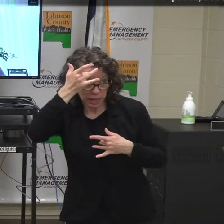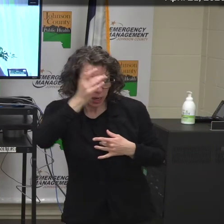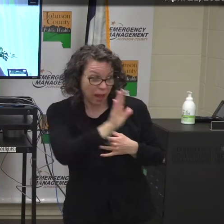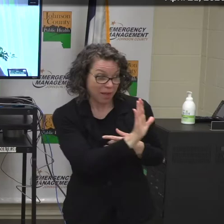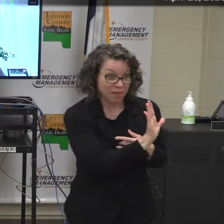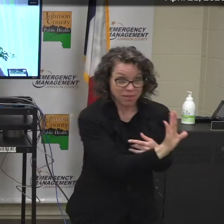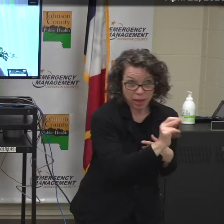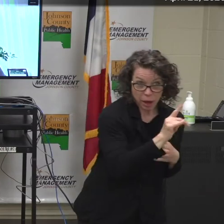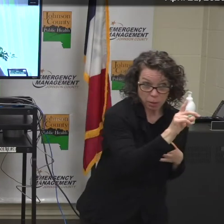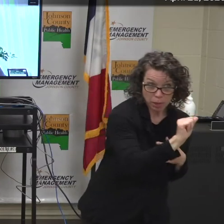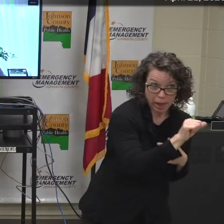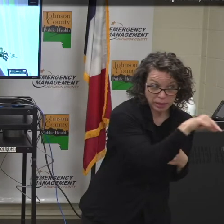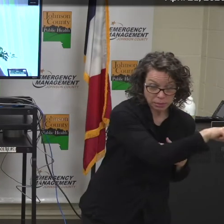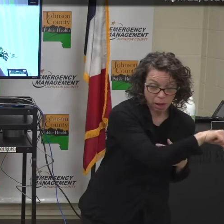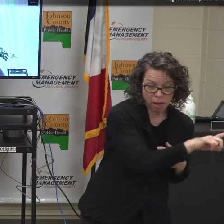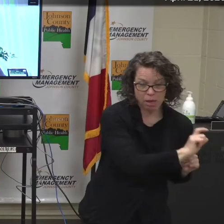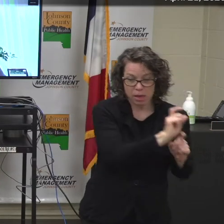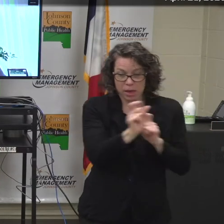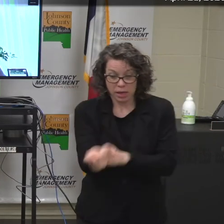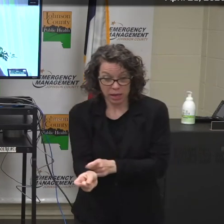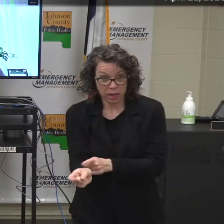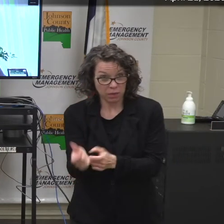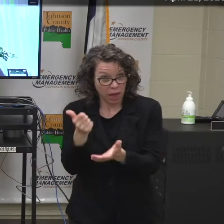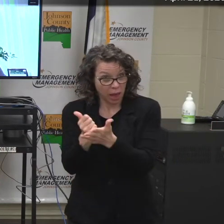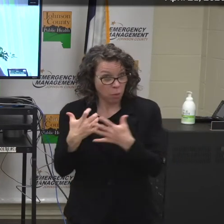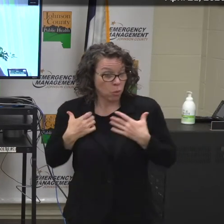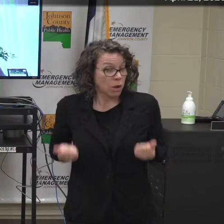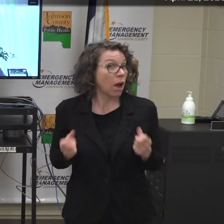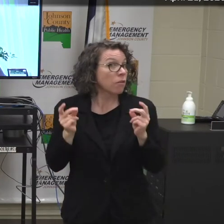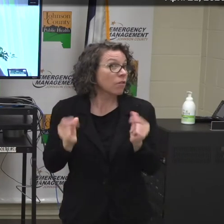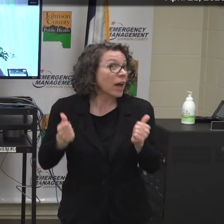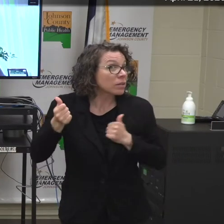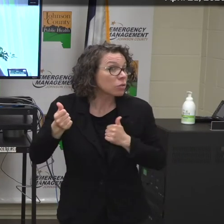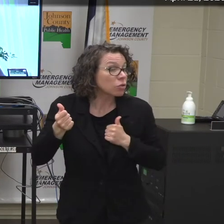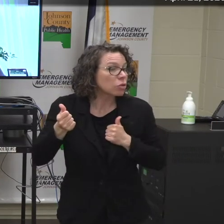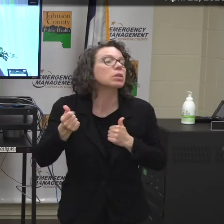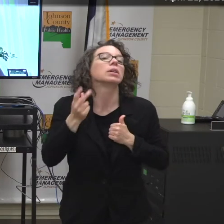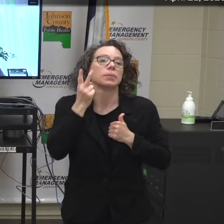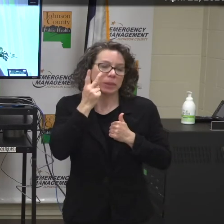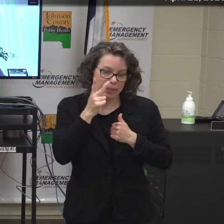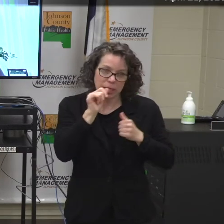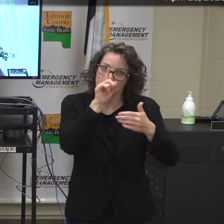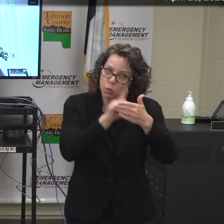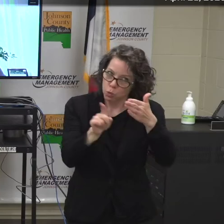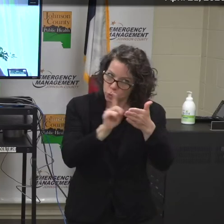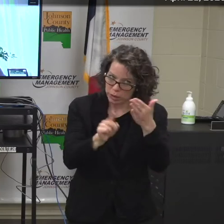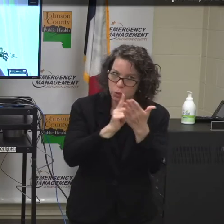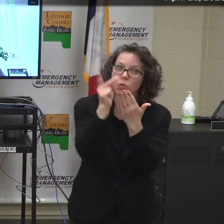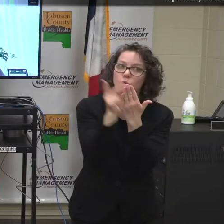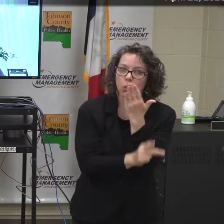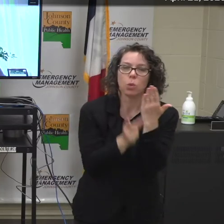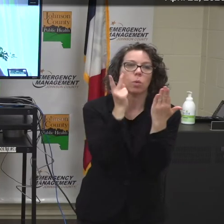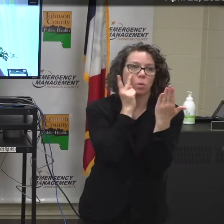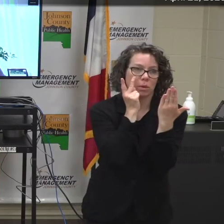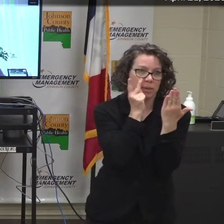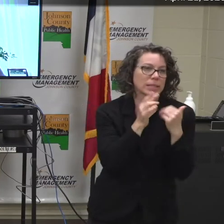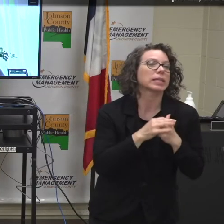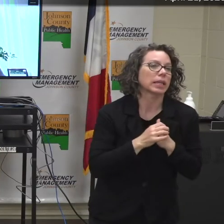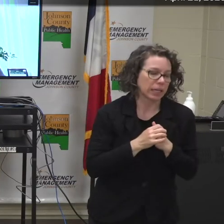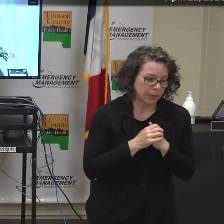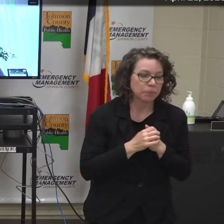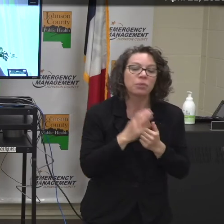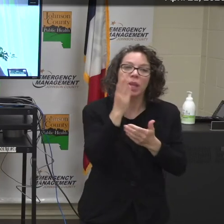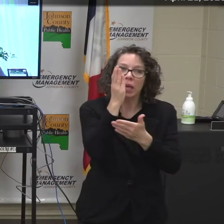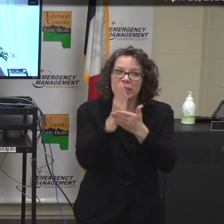only patients who were hospitalized for COVID-19 and are referred by their healthcare provider will participate in this